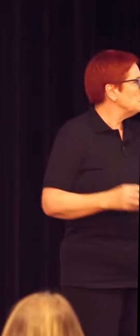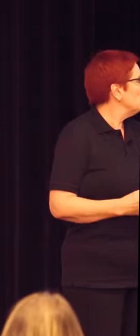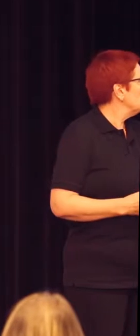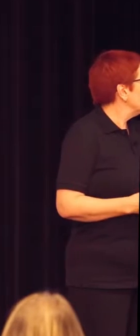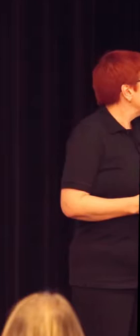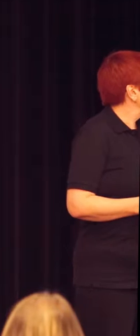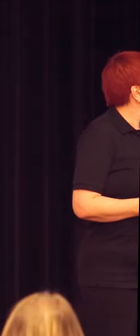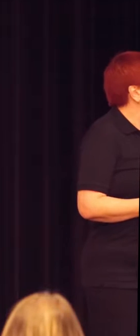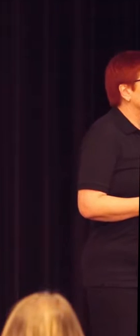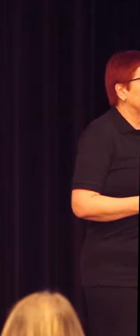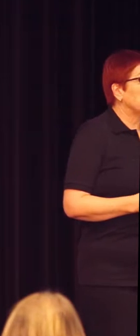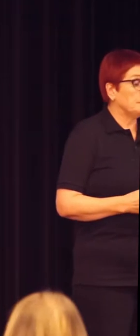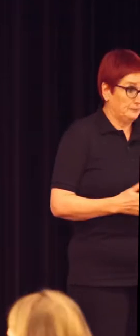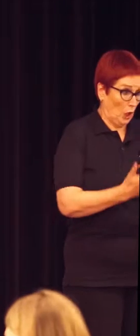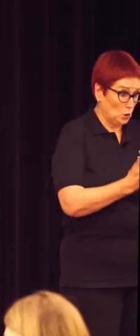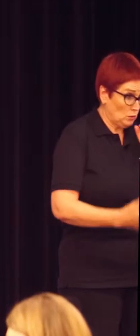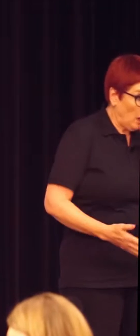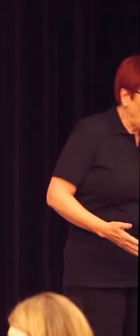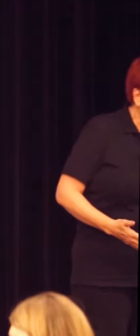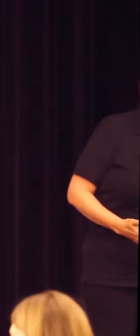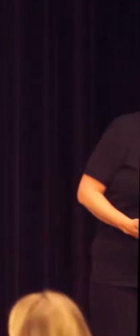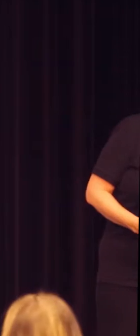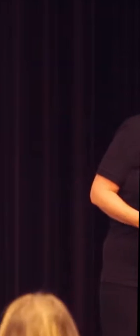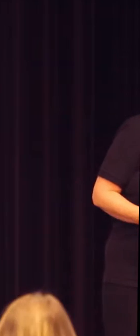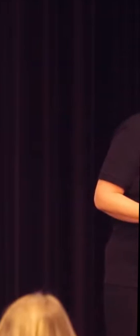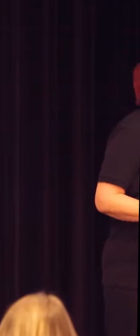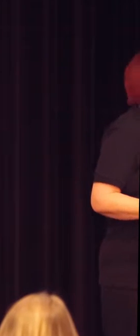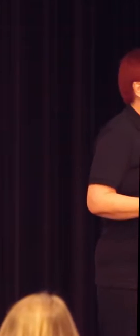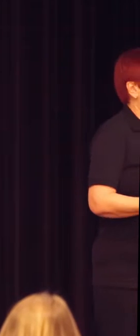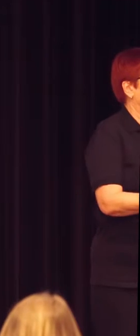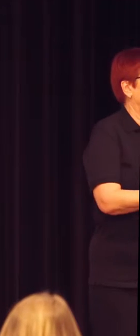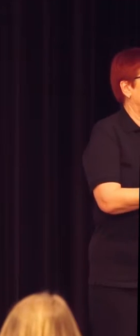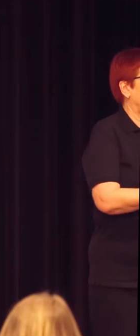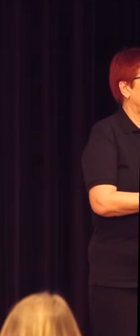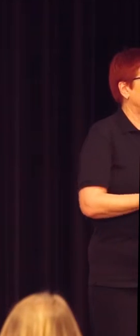If you ask the student, they will tell you that they're all empty.